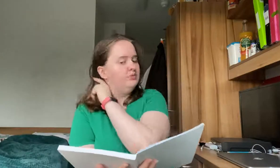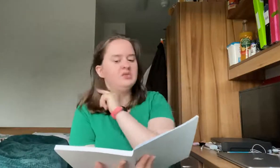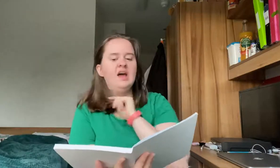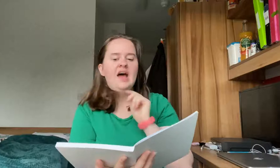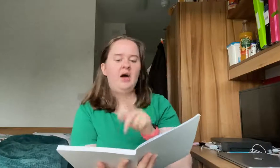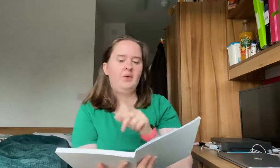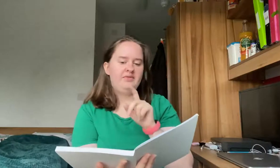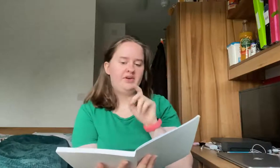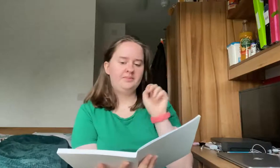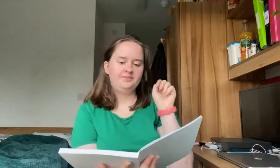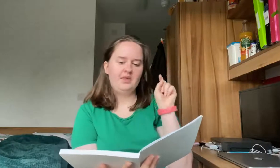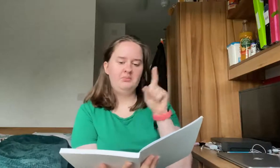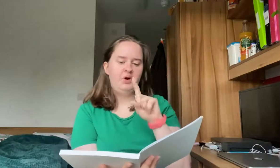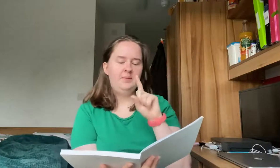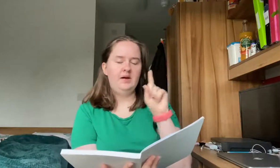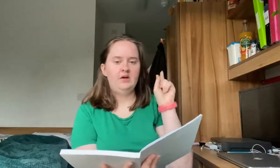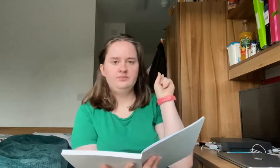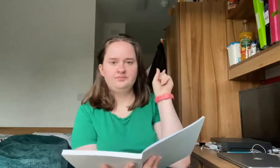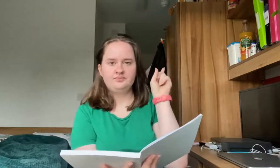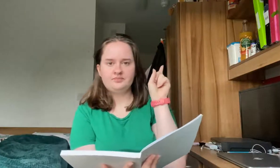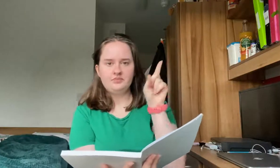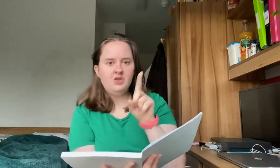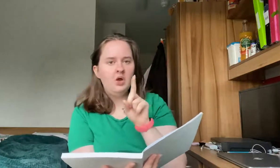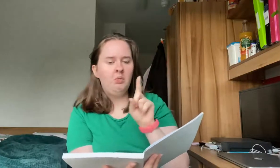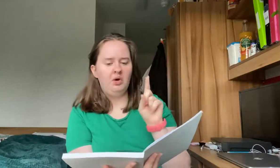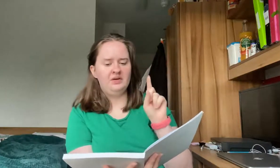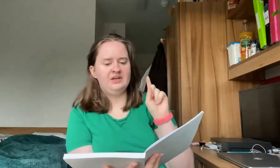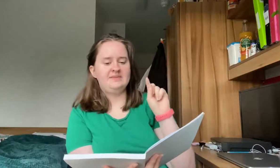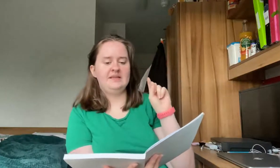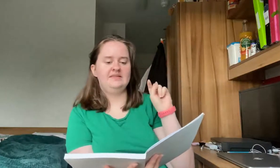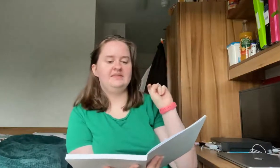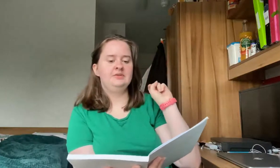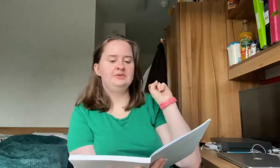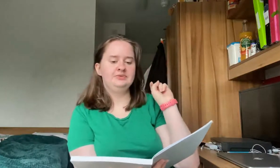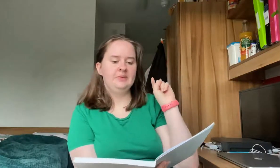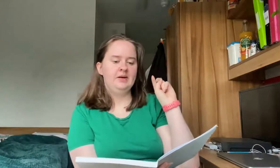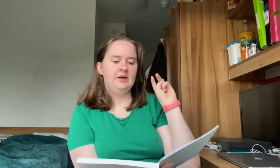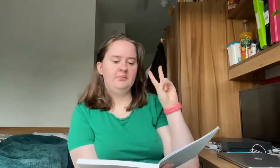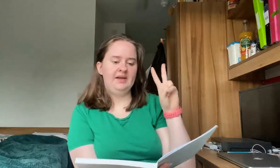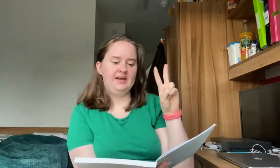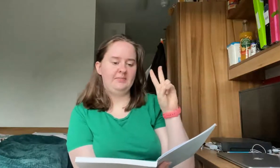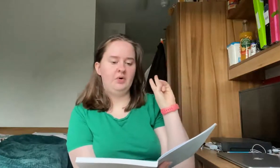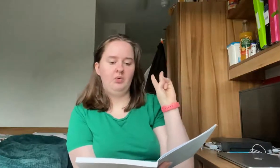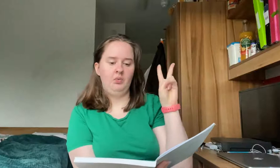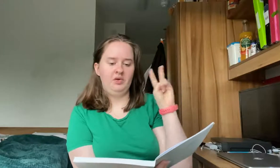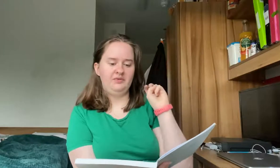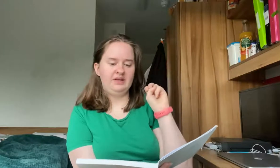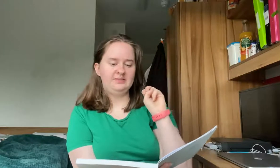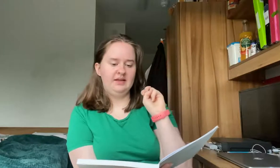however Primark one-off expense B&M one-off expense